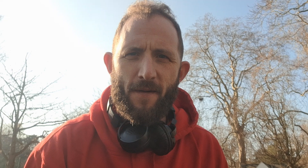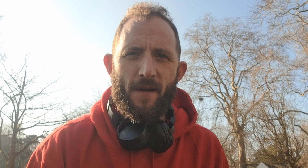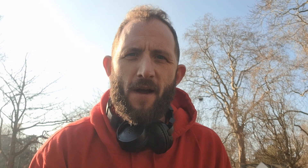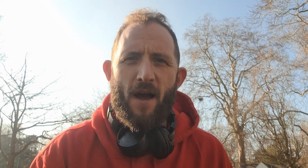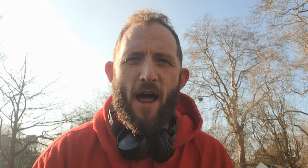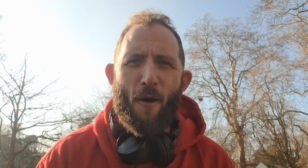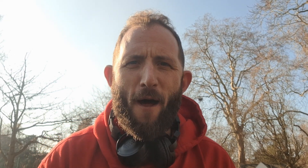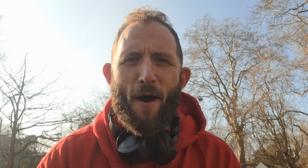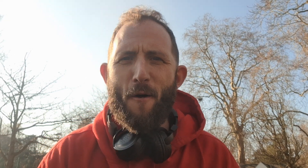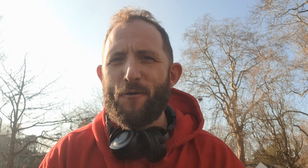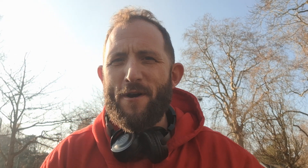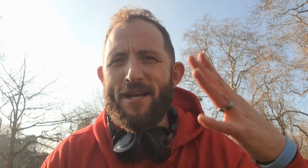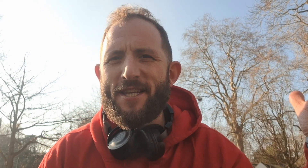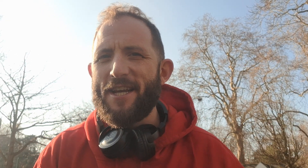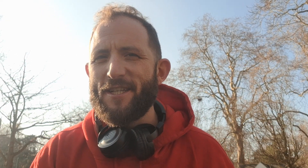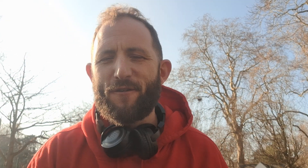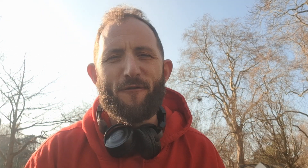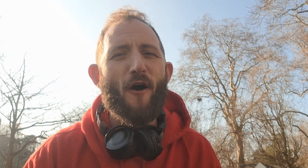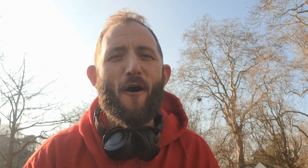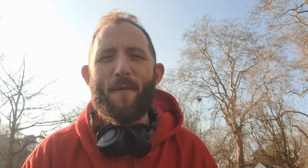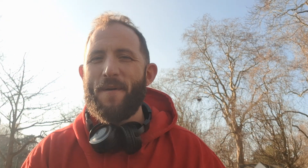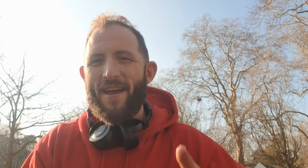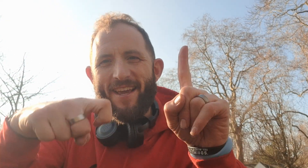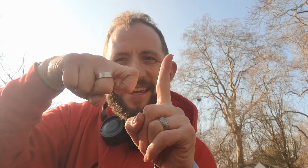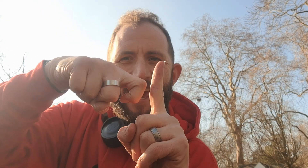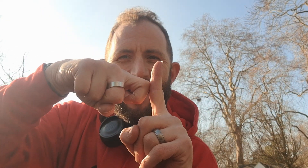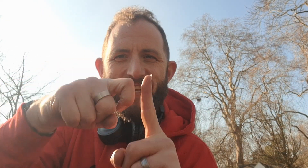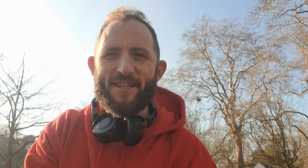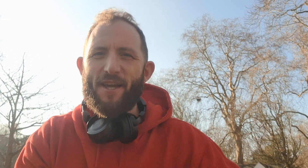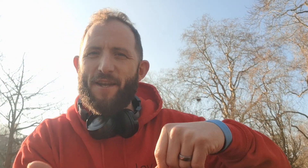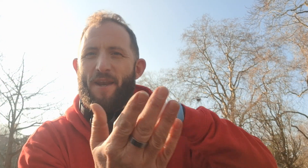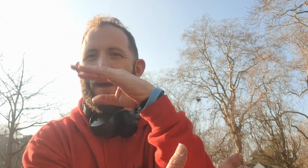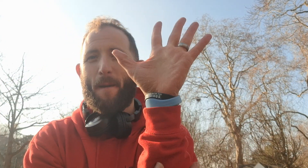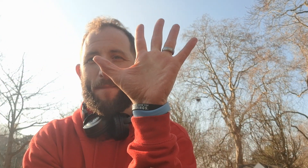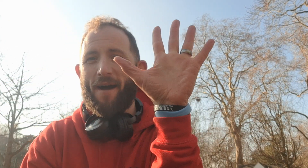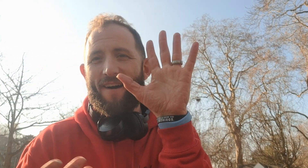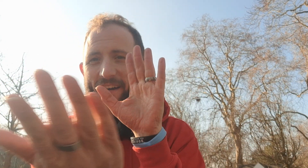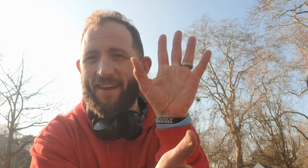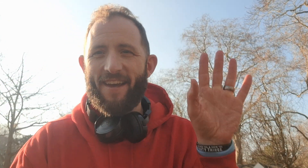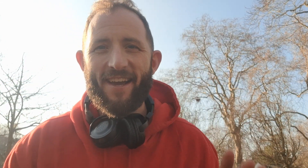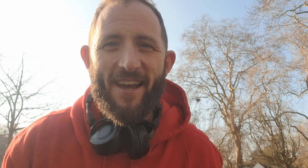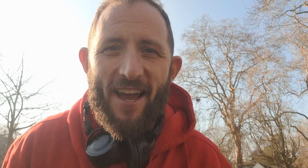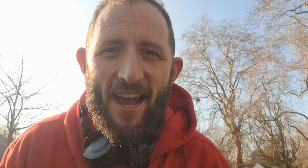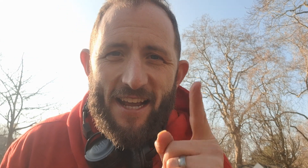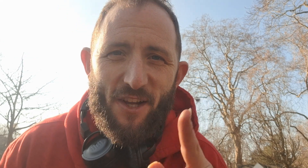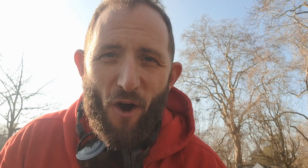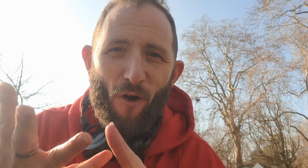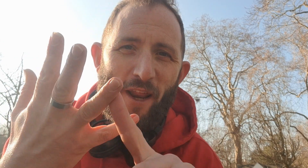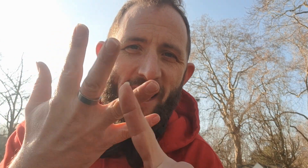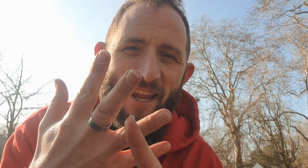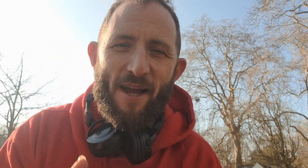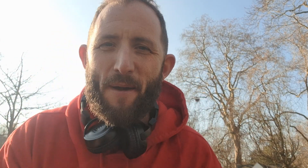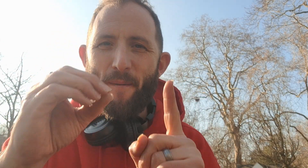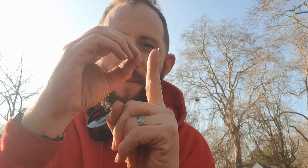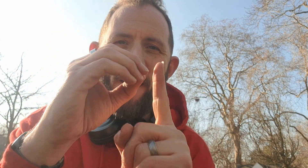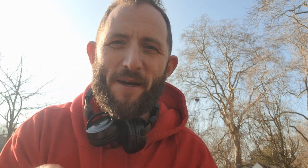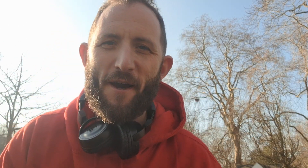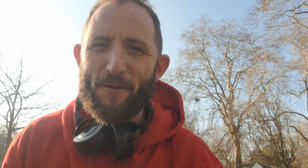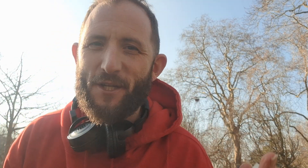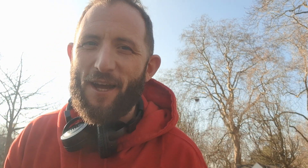hello hello greetings from Kennington Park it's Ollie permaculture